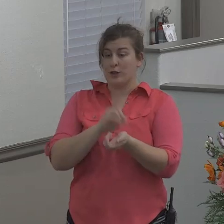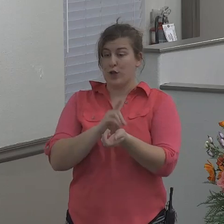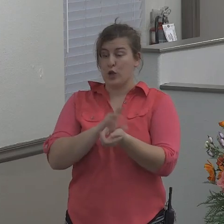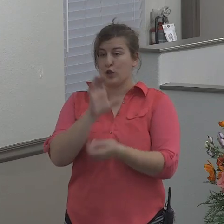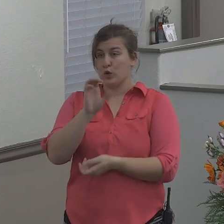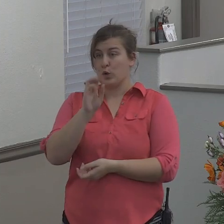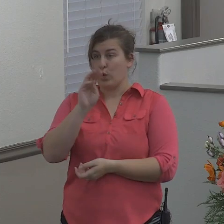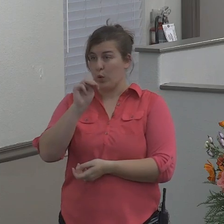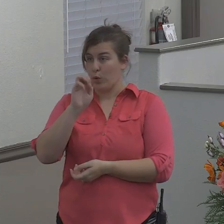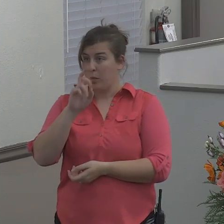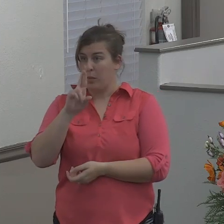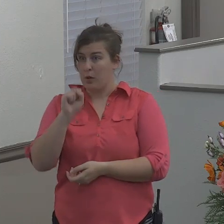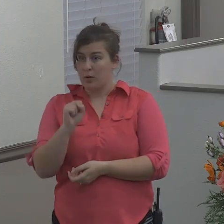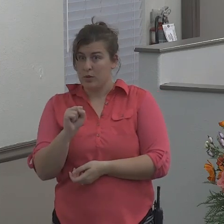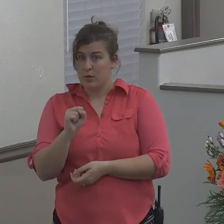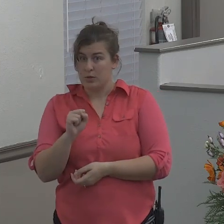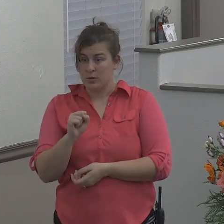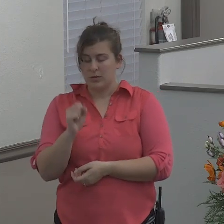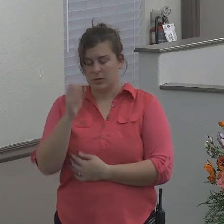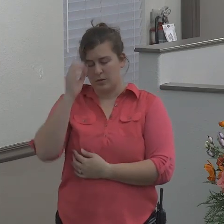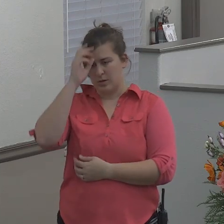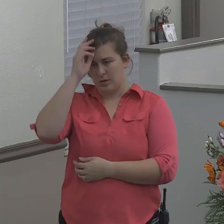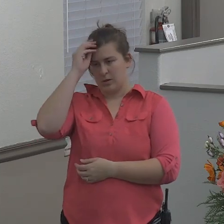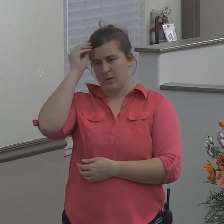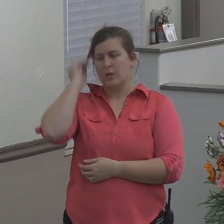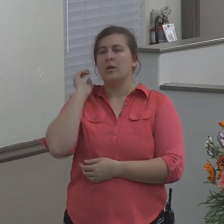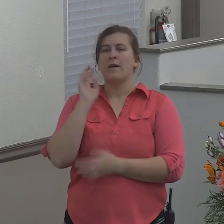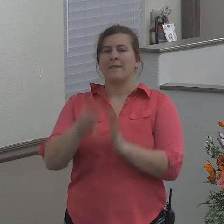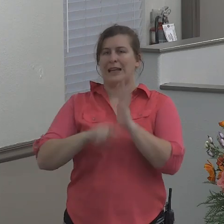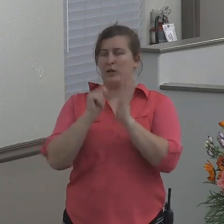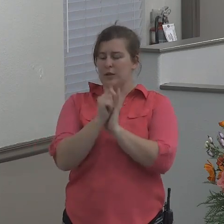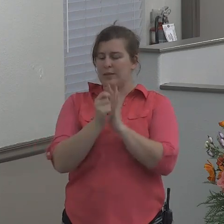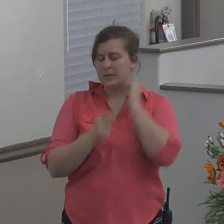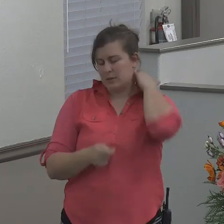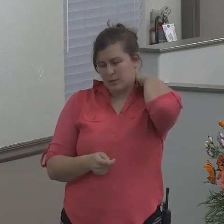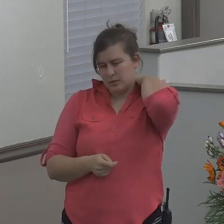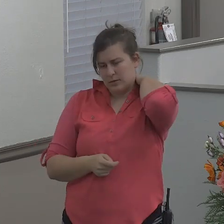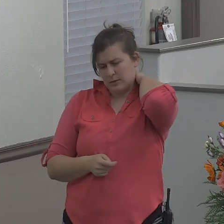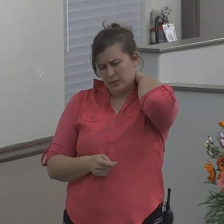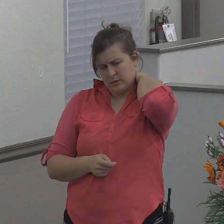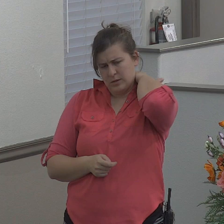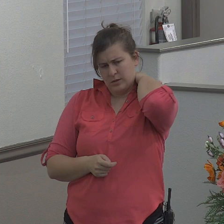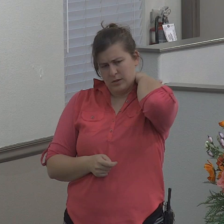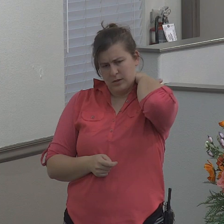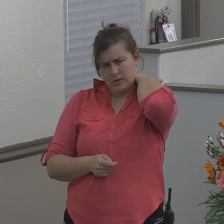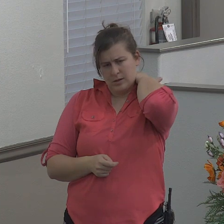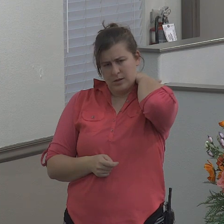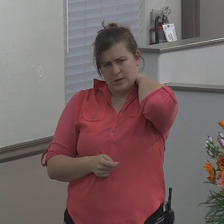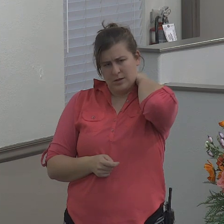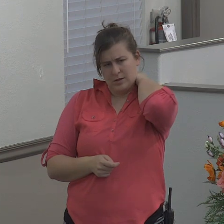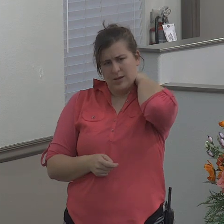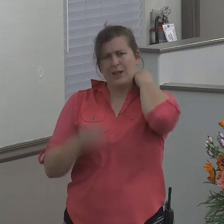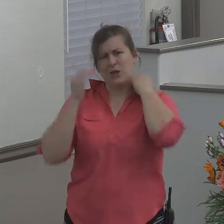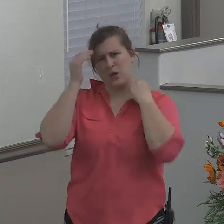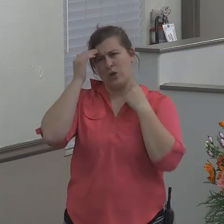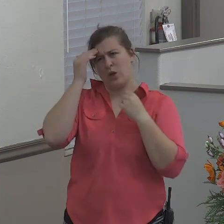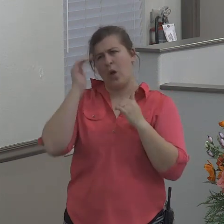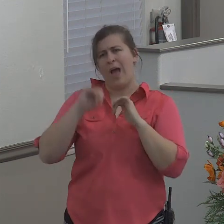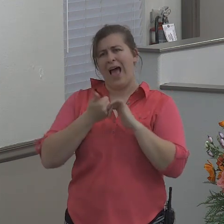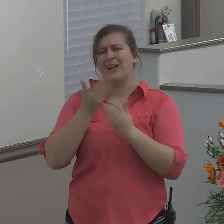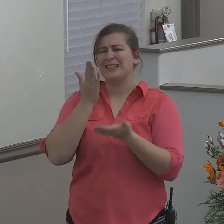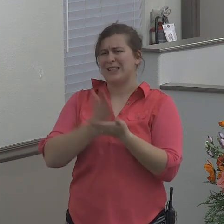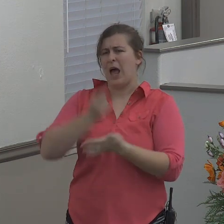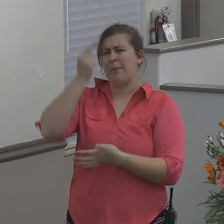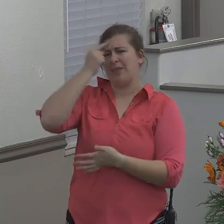arguing with Mrs. Jonah on his trip, he'd know how to stop, think, pray, and turn it over to